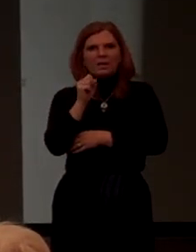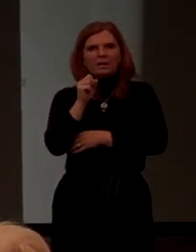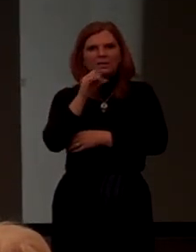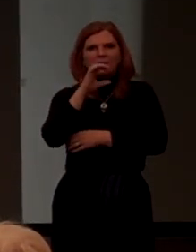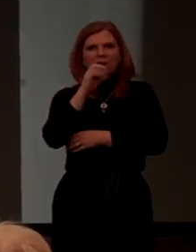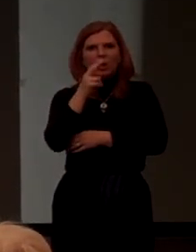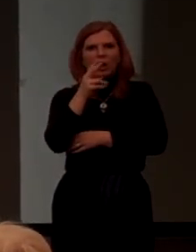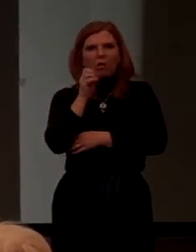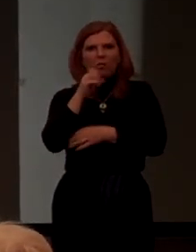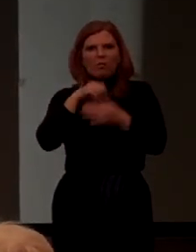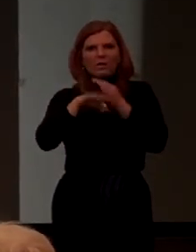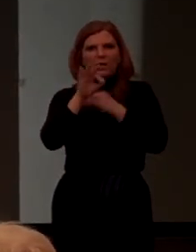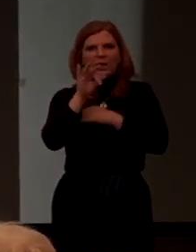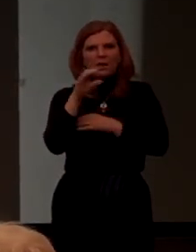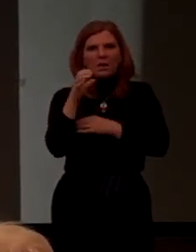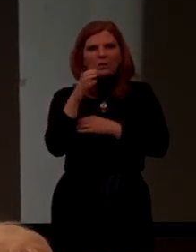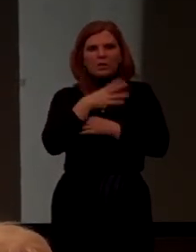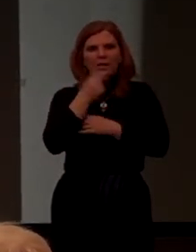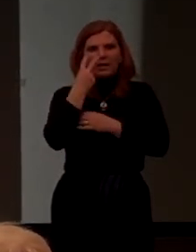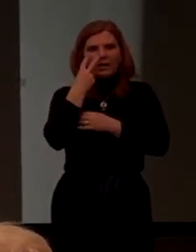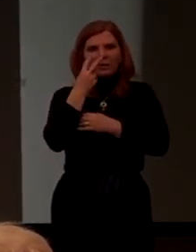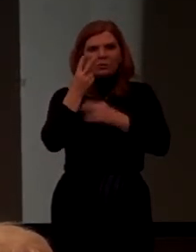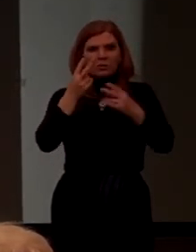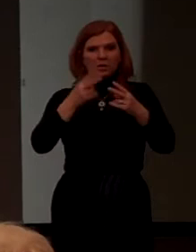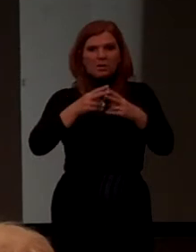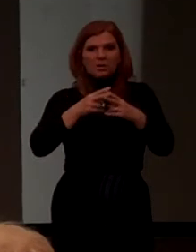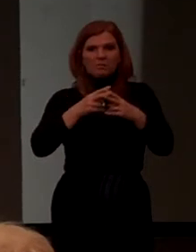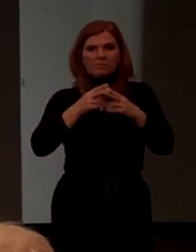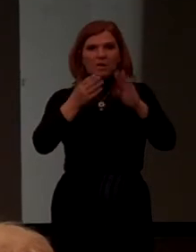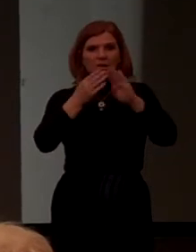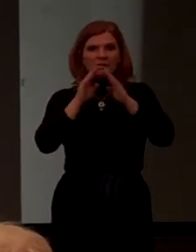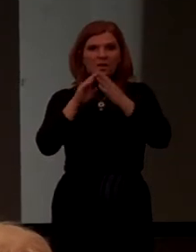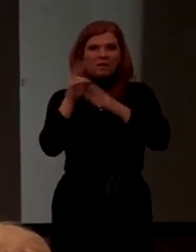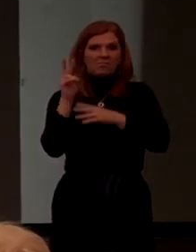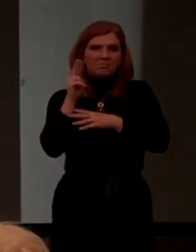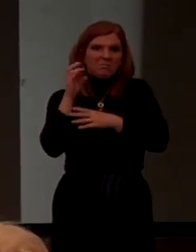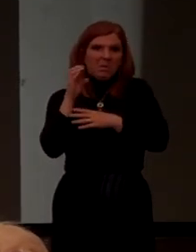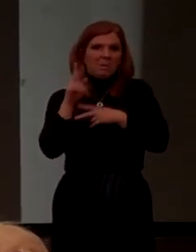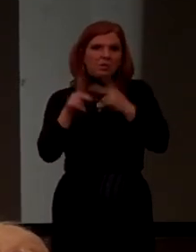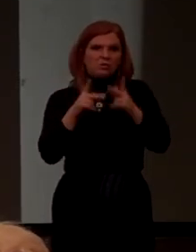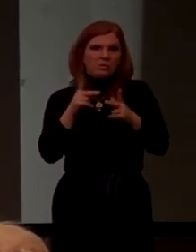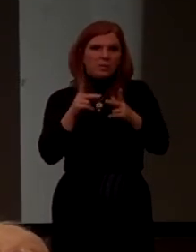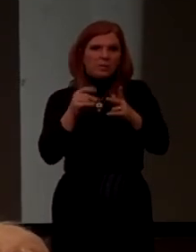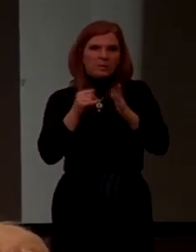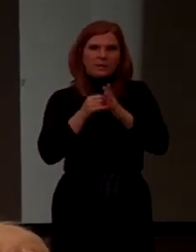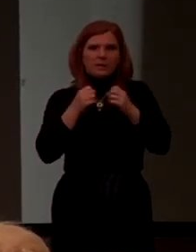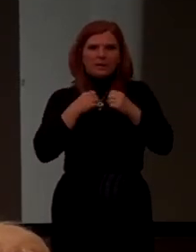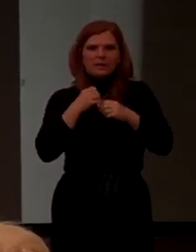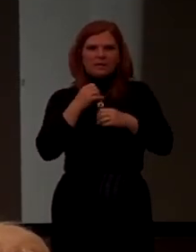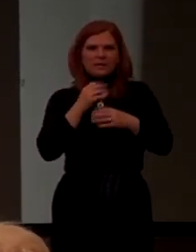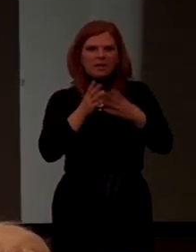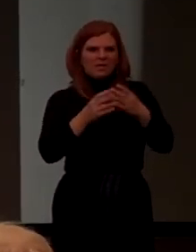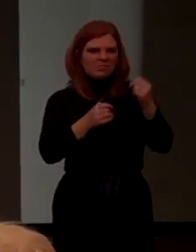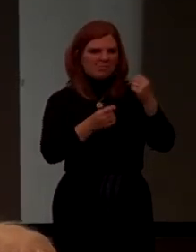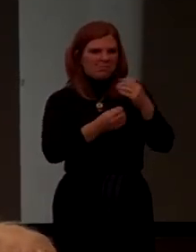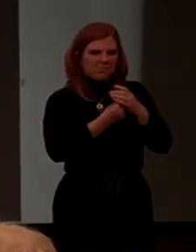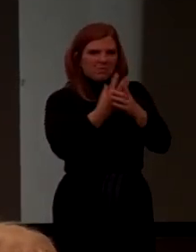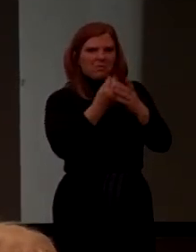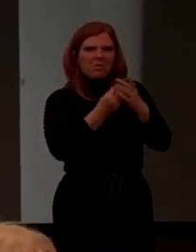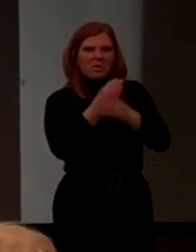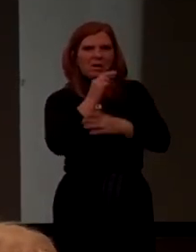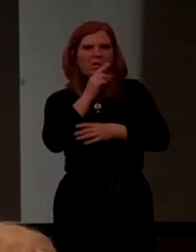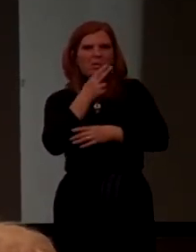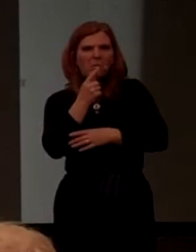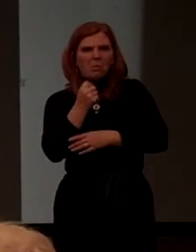and you'll see a village of a couple hundred people. It's got wheat fields right now where the steel